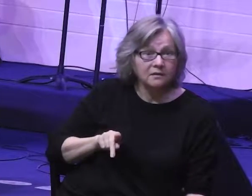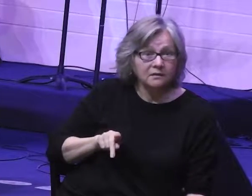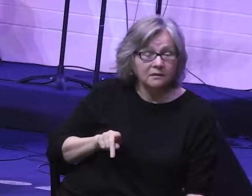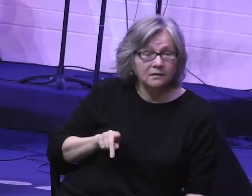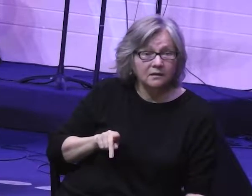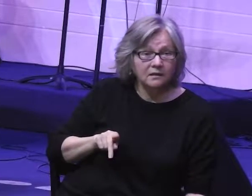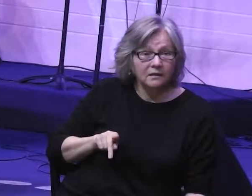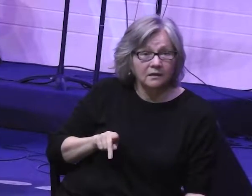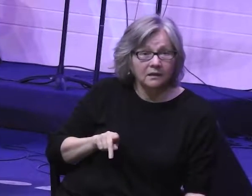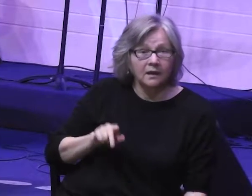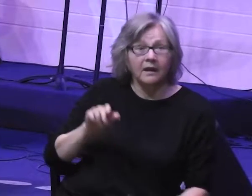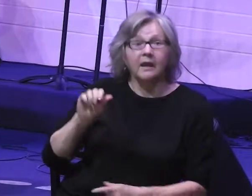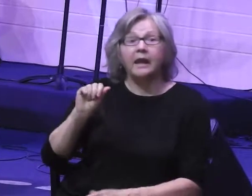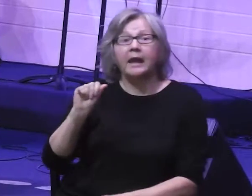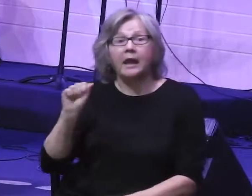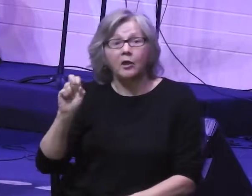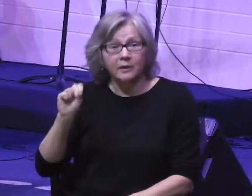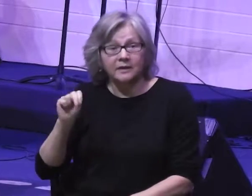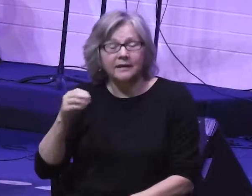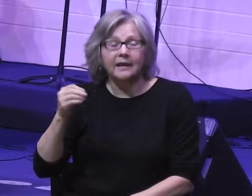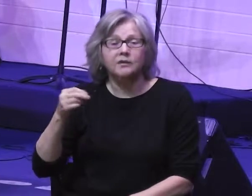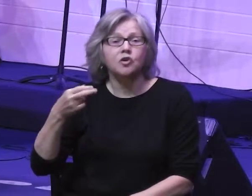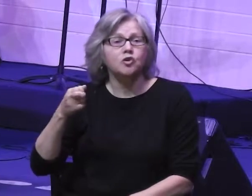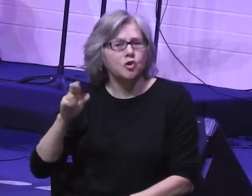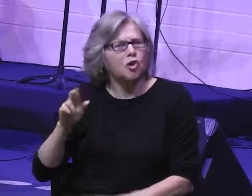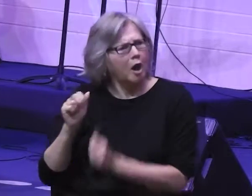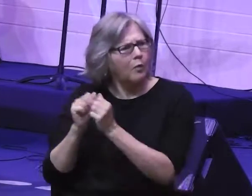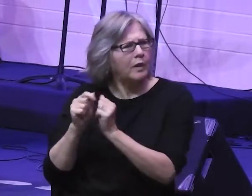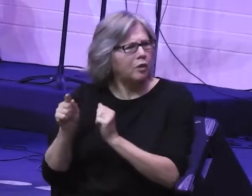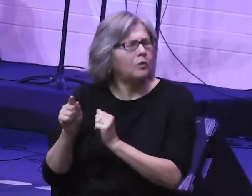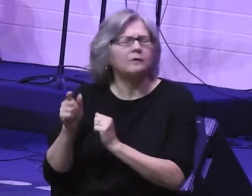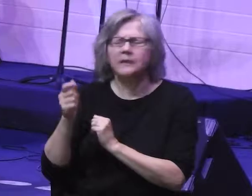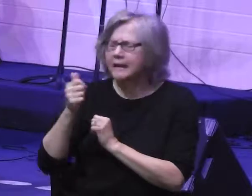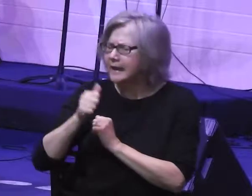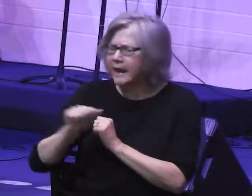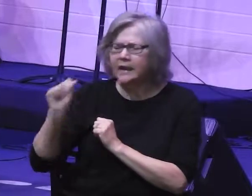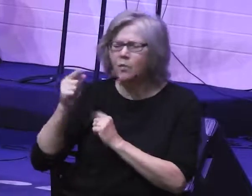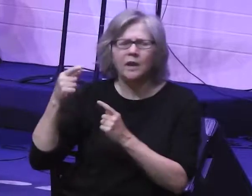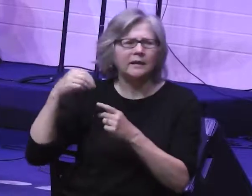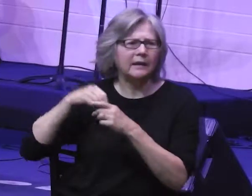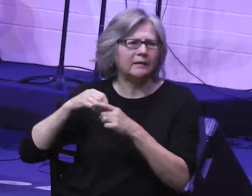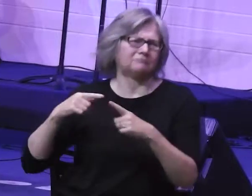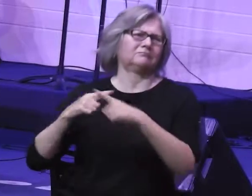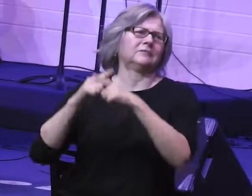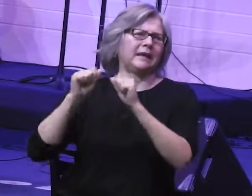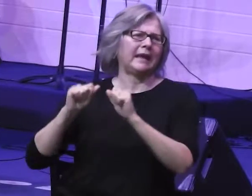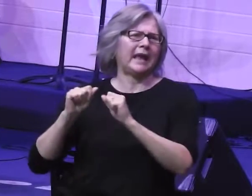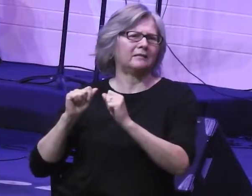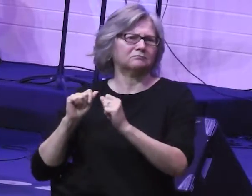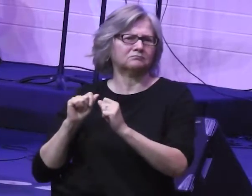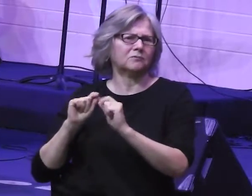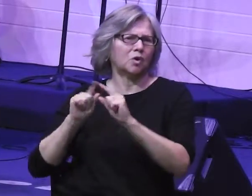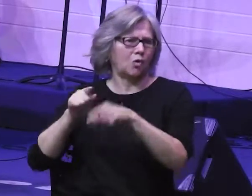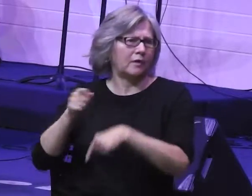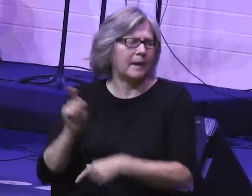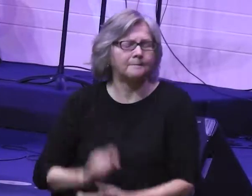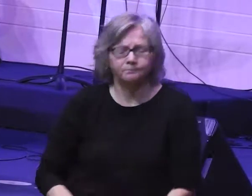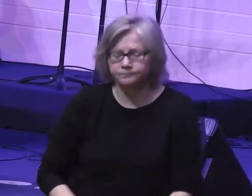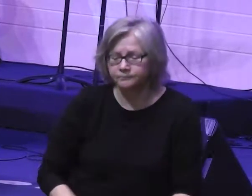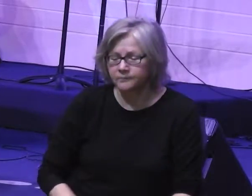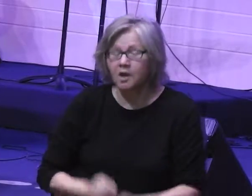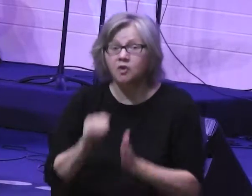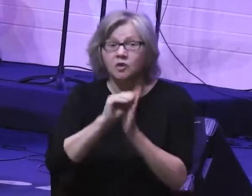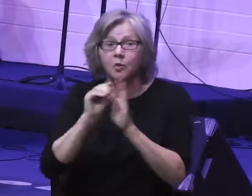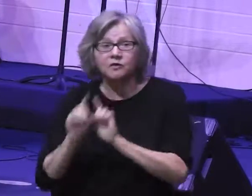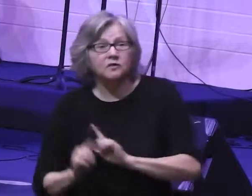back to you. Aaron and Hur are with you, and anyone involved in a dispute can go to them. When Moses went up on